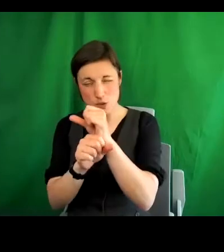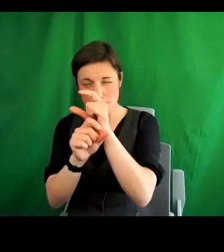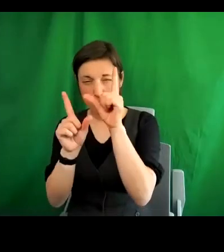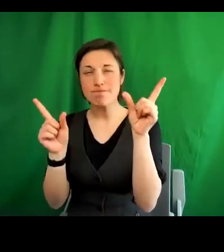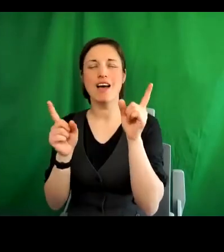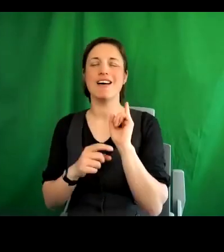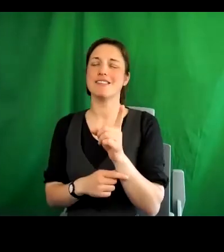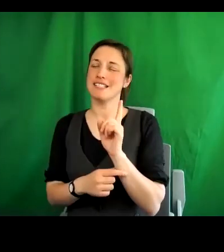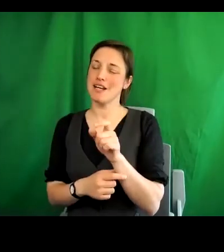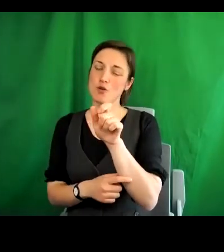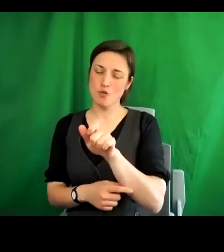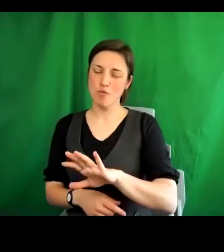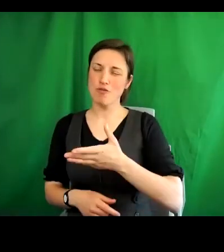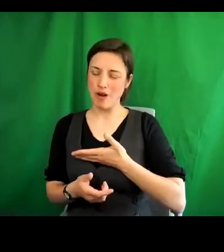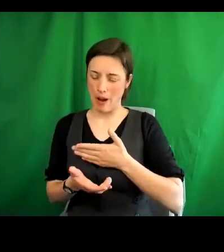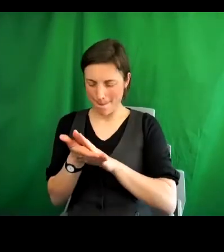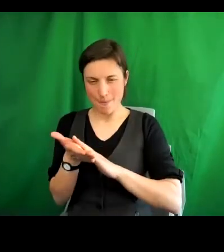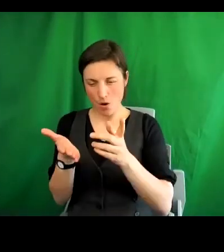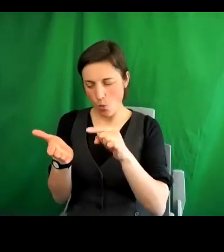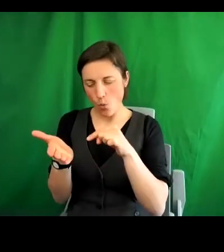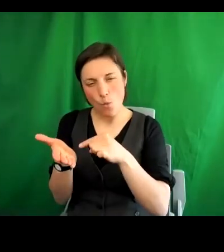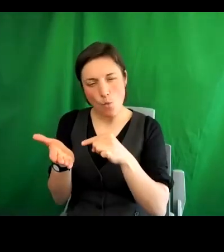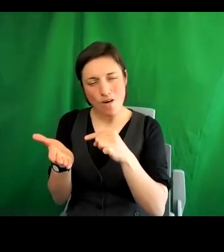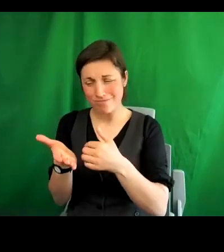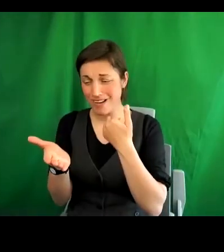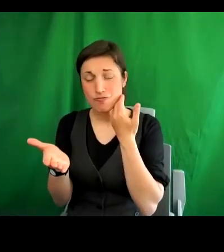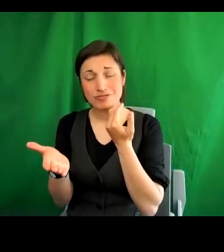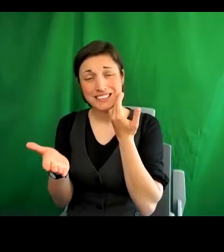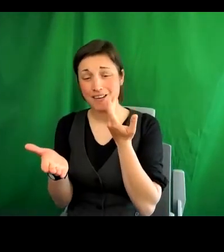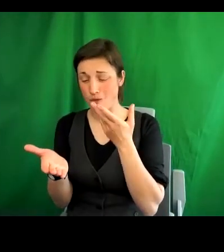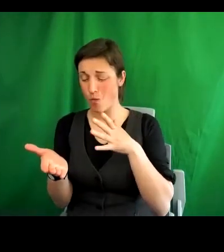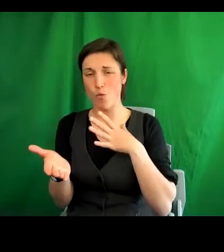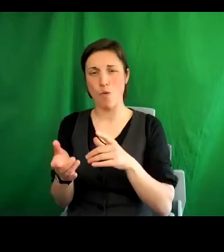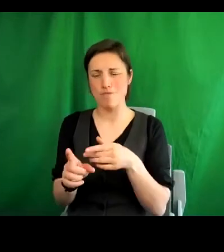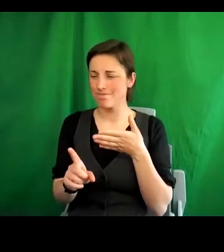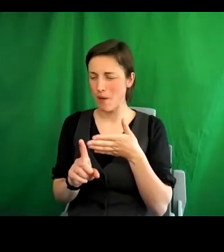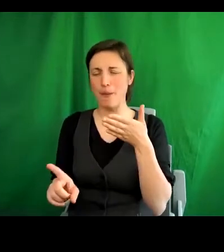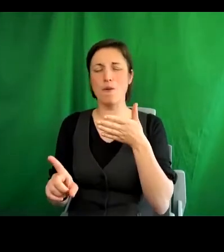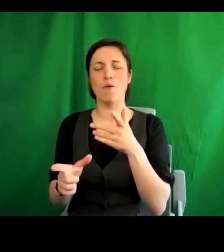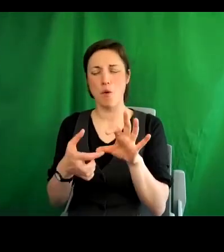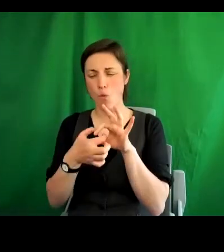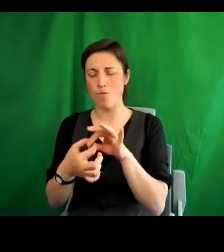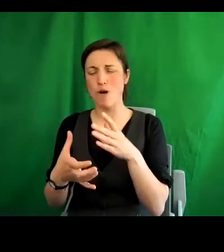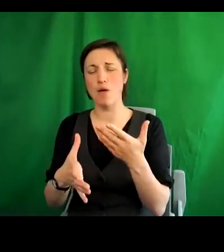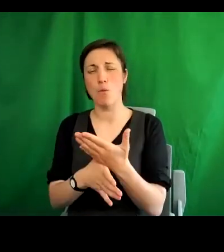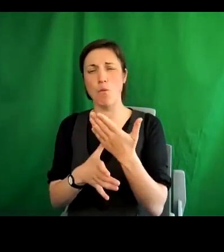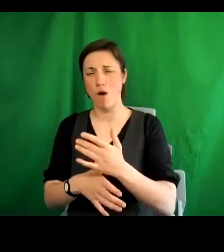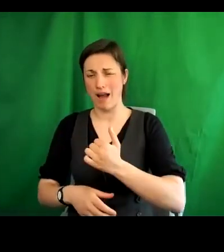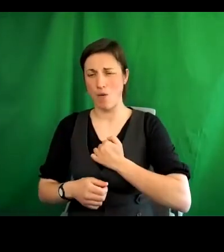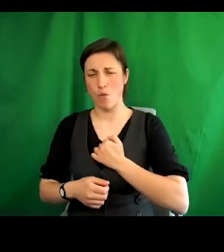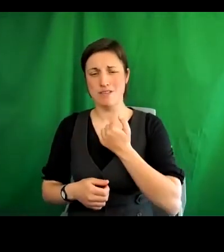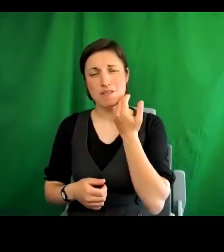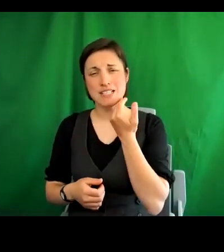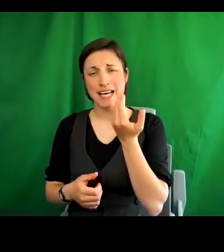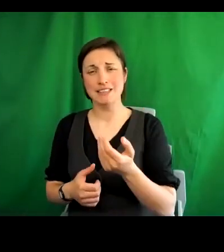rights means in everyday language if we are to successfully apply them in our work or press for our rights to be respected.